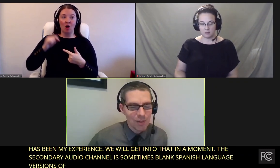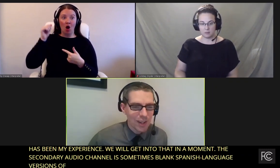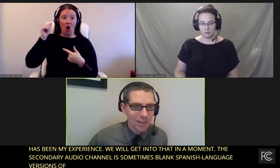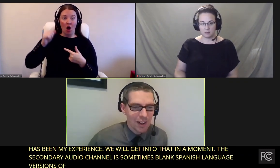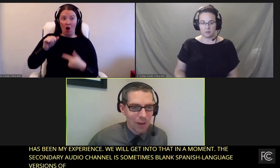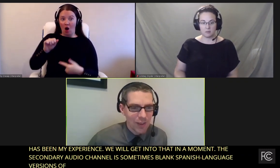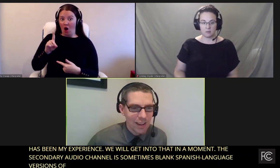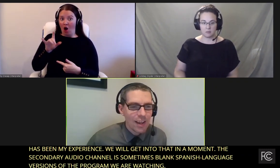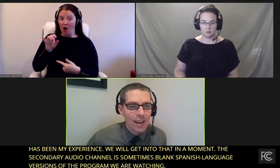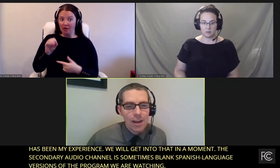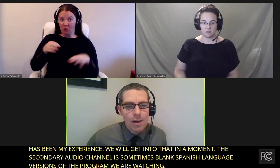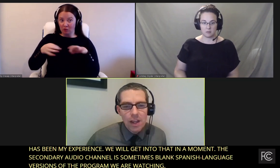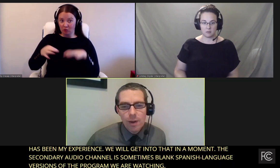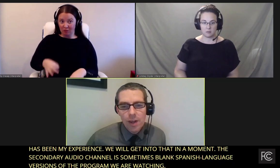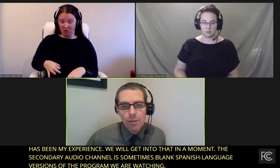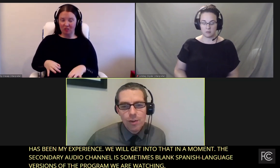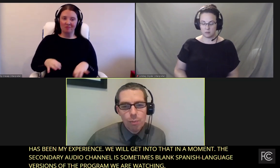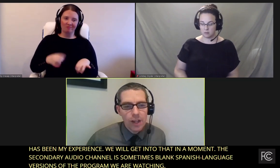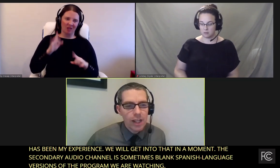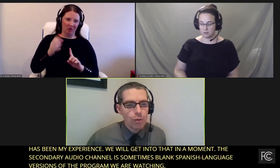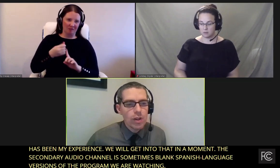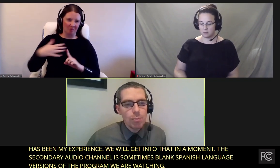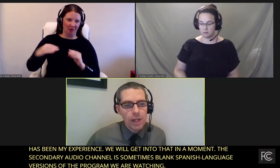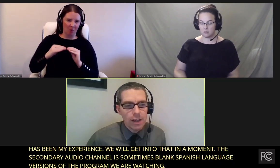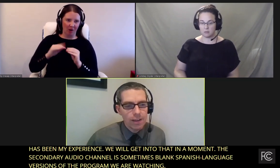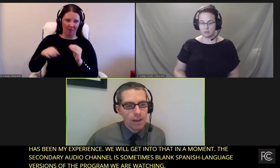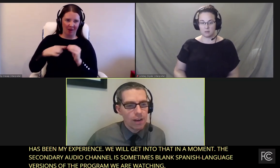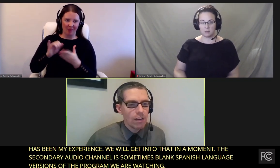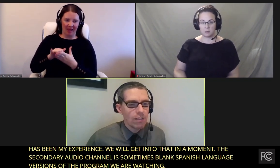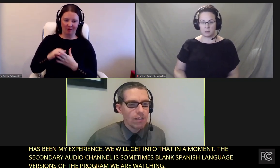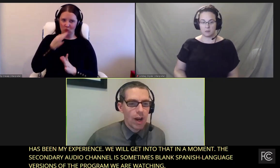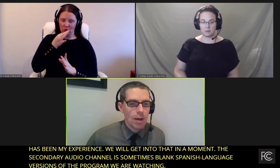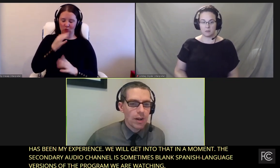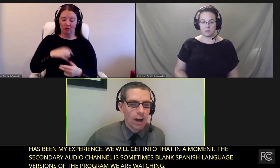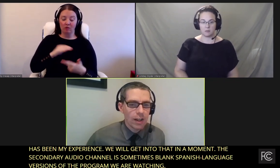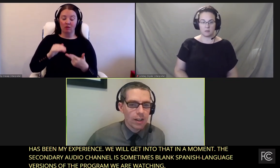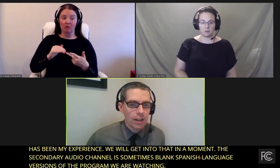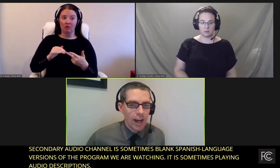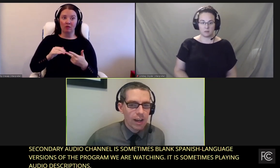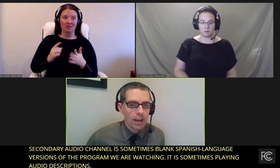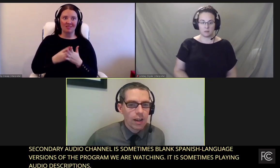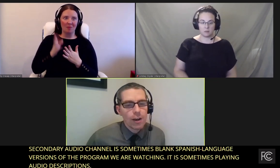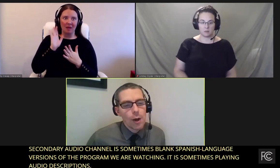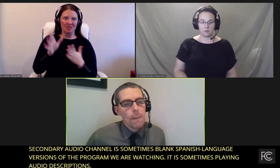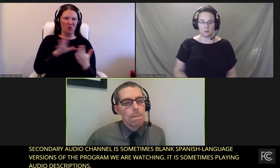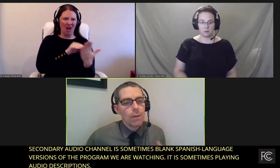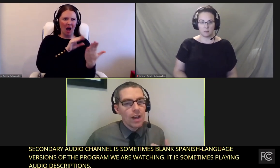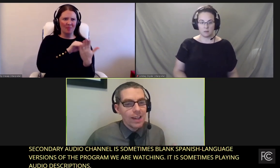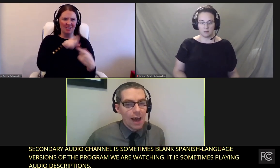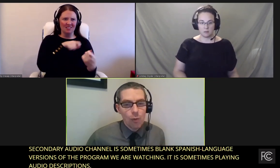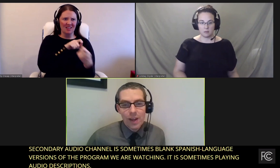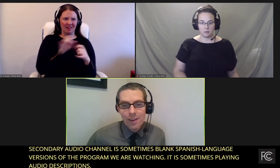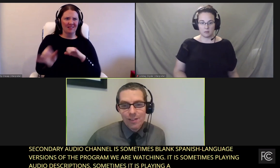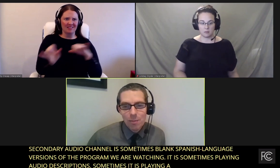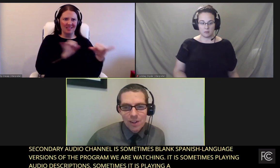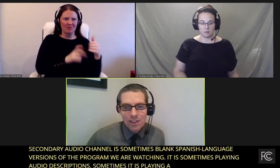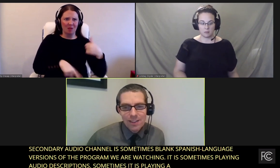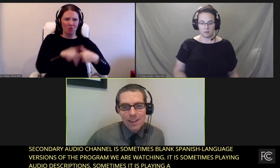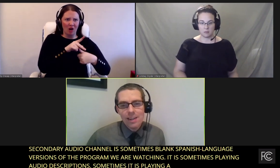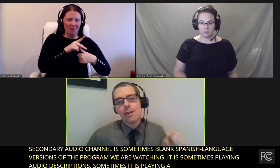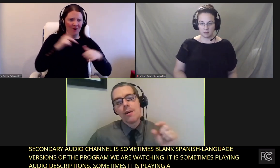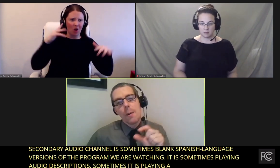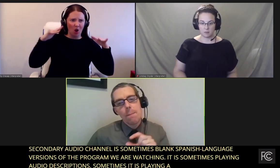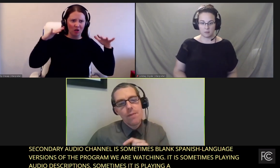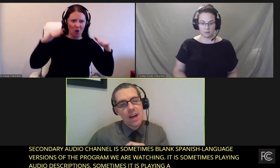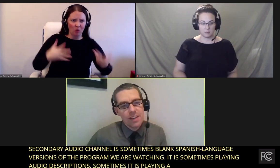CVAA, so we're going to talk about that. And sometimes it's playing a repeat of the primary audio track. Now, when there's an